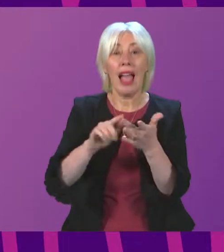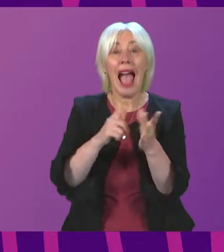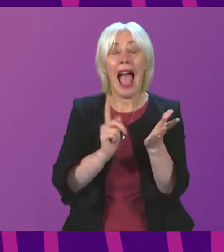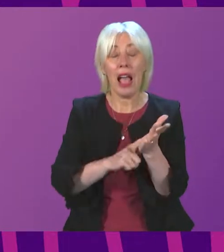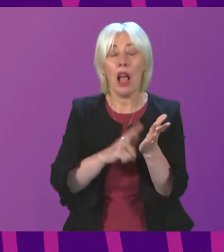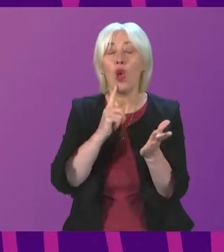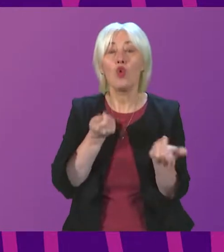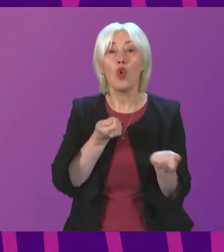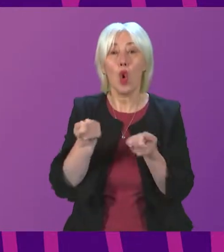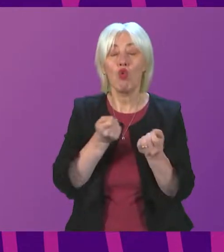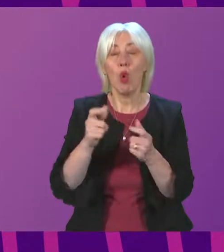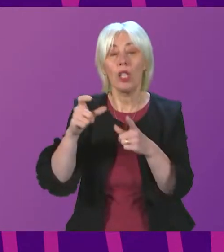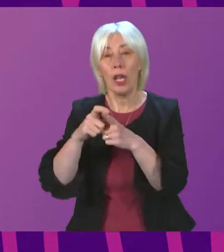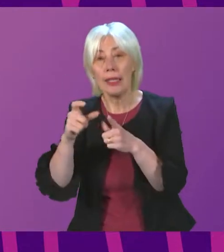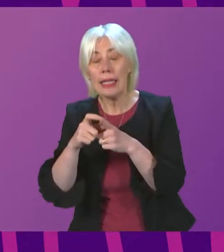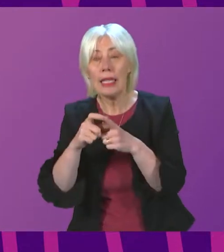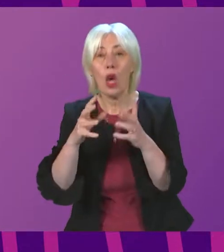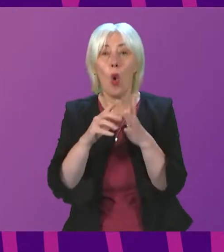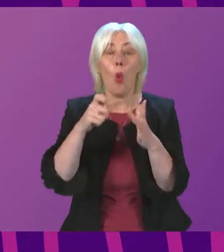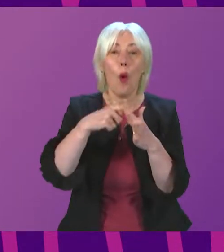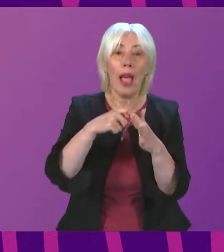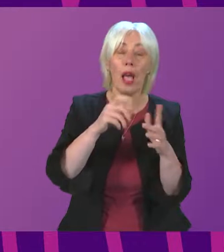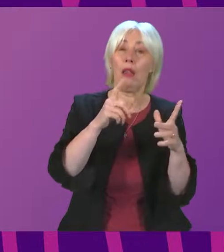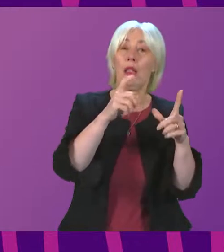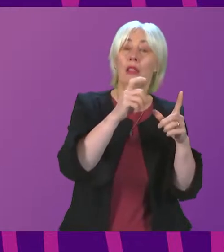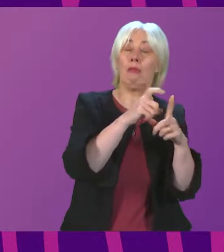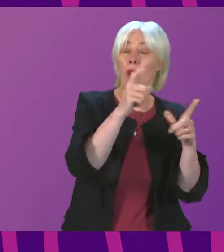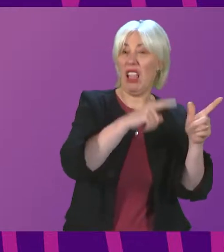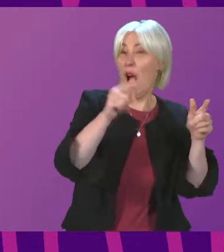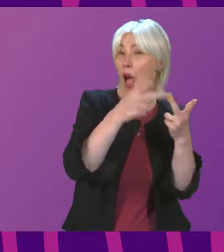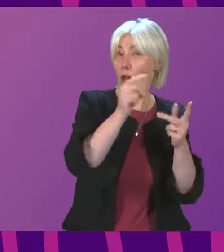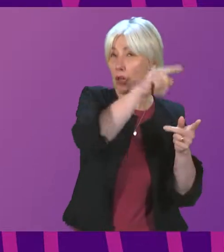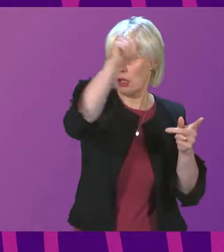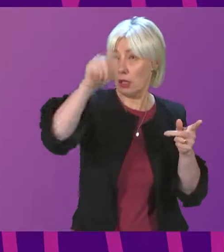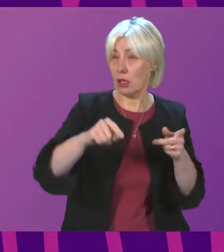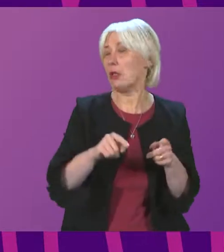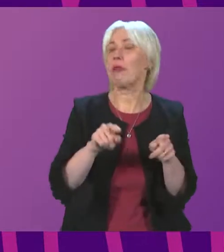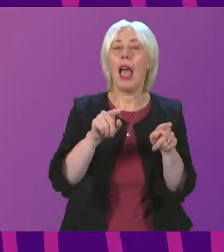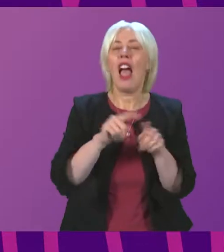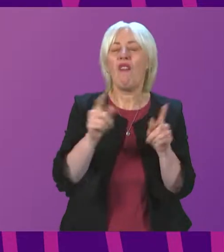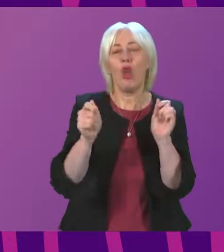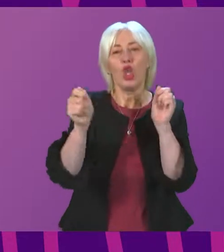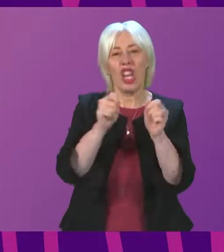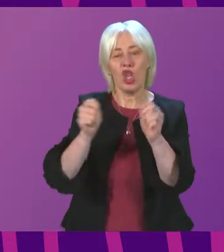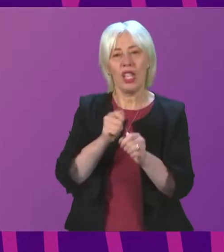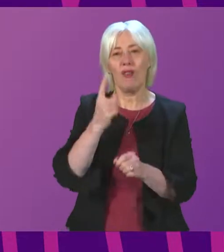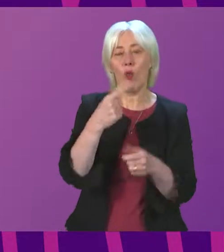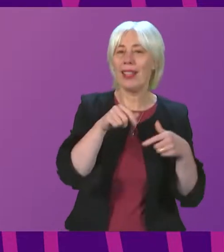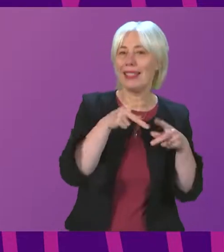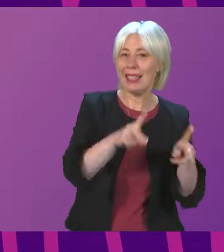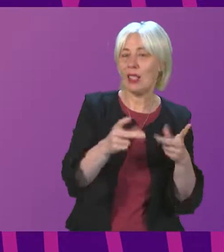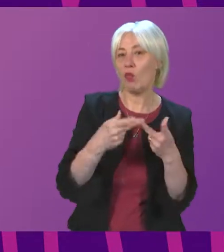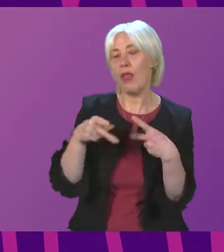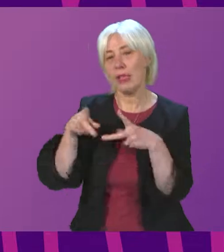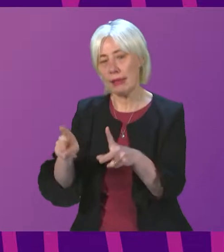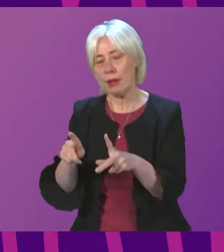Stornoway, Kirkwall and Wick, and when, again, Bambekula and Wick moving from ATC to AFIS. What will happen to New Century